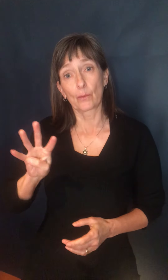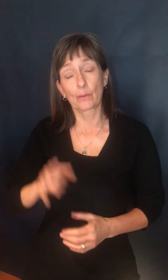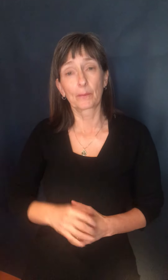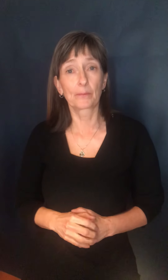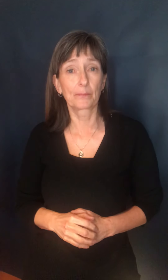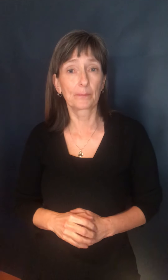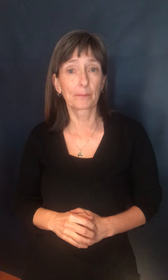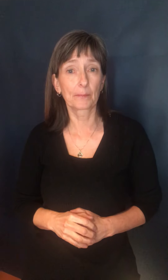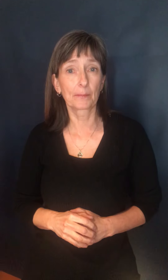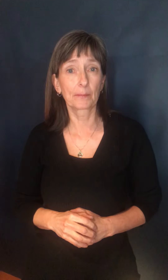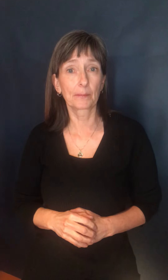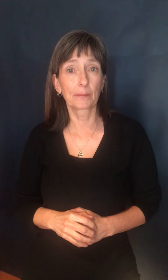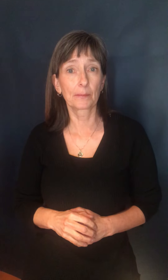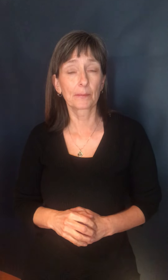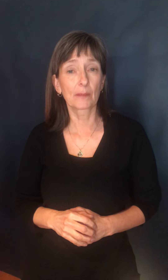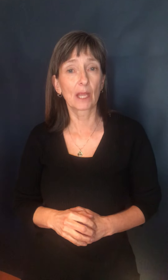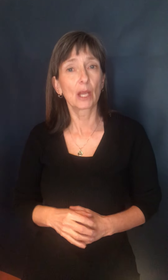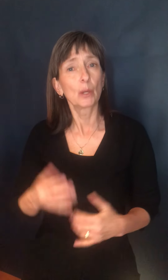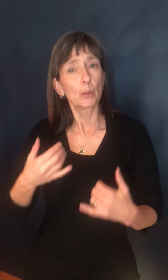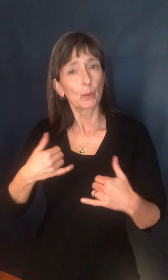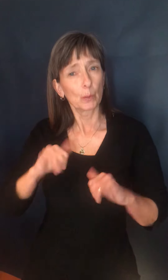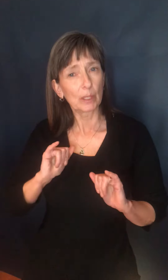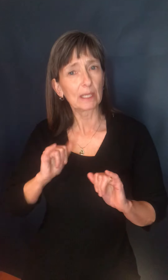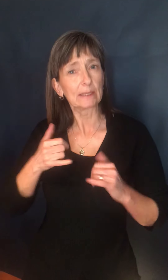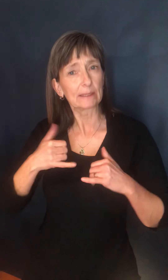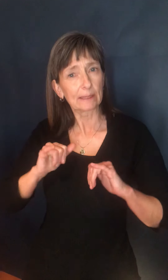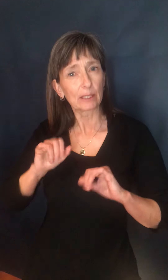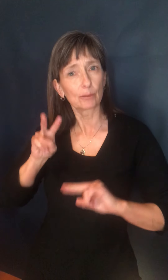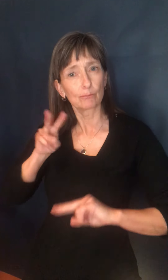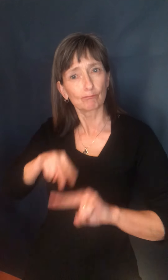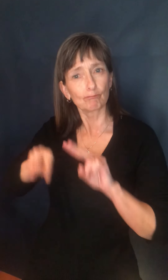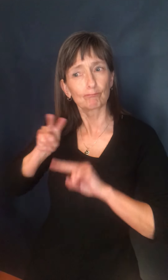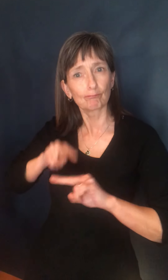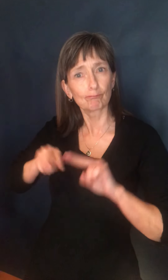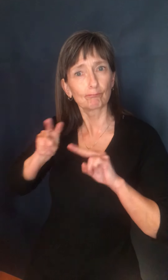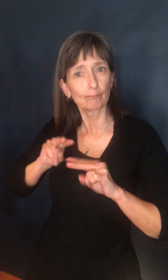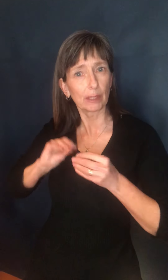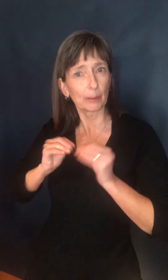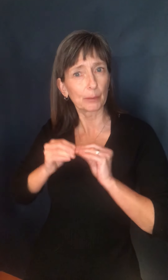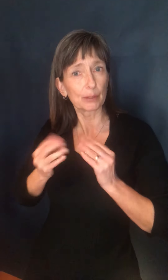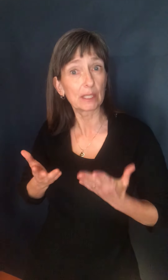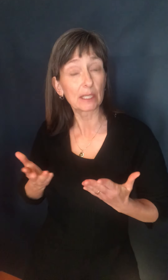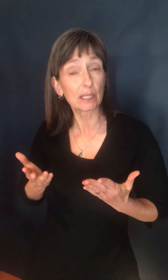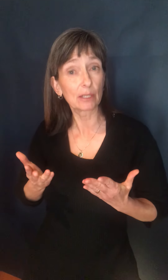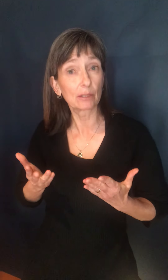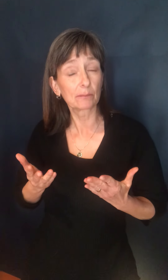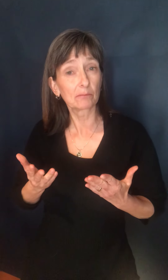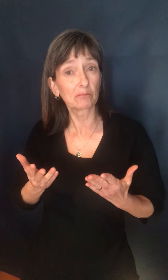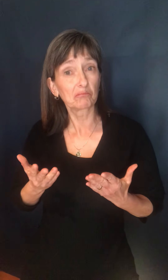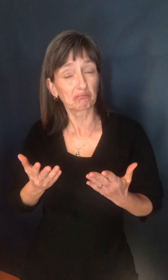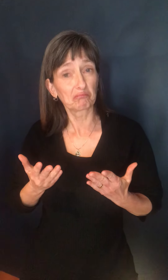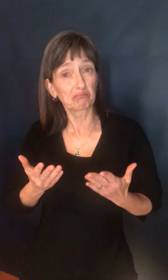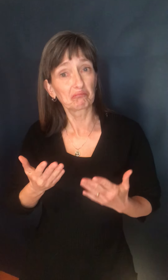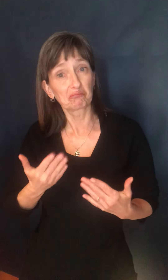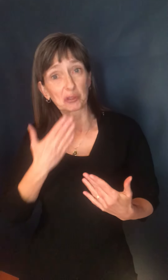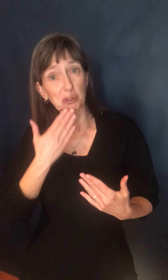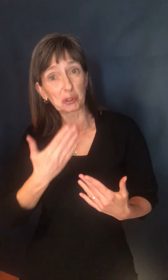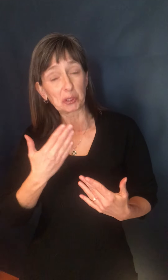We continually assess our measures of epidemic control, and thankfully, we have been consistently trending in the right direction in recent weeks.